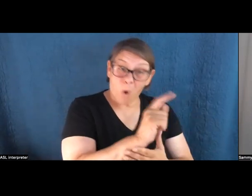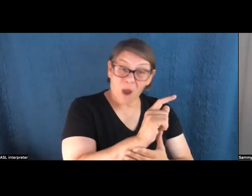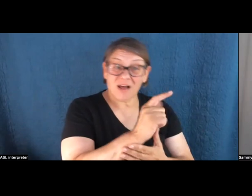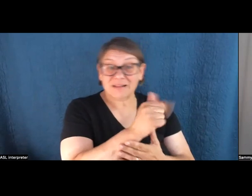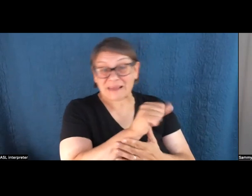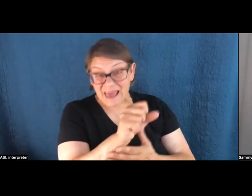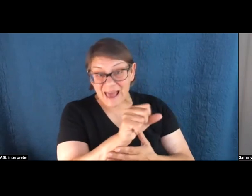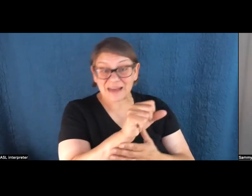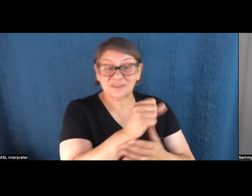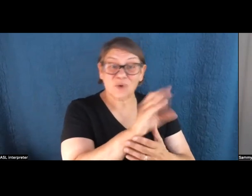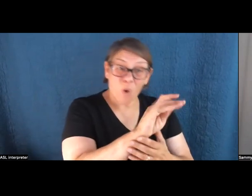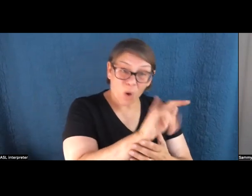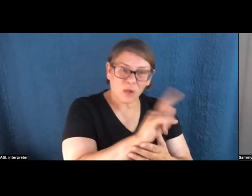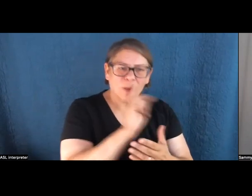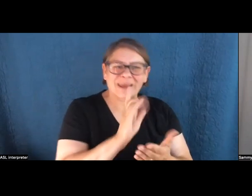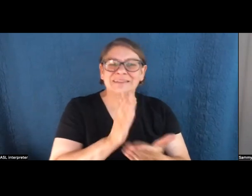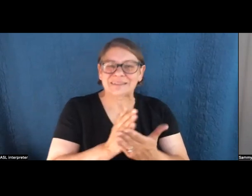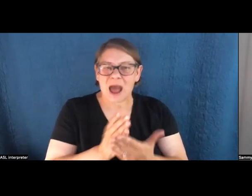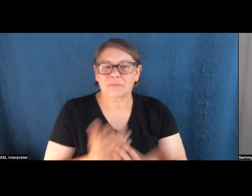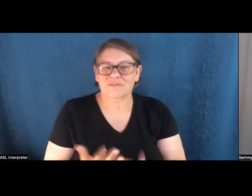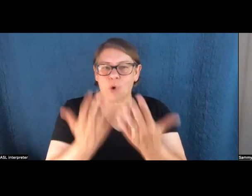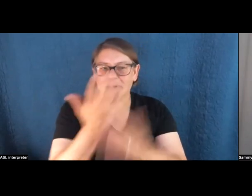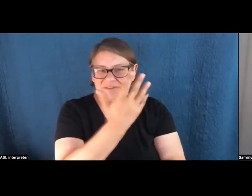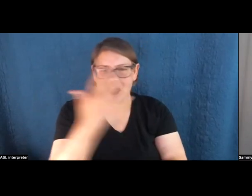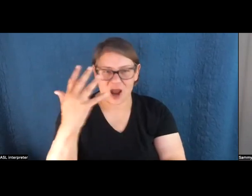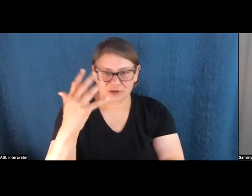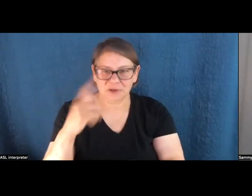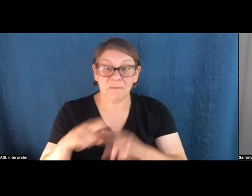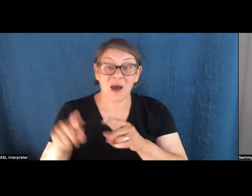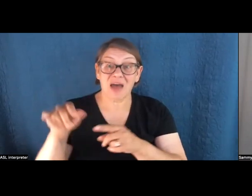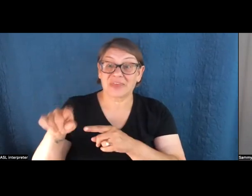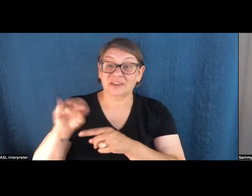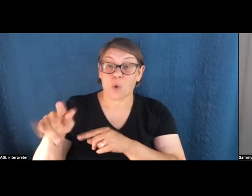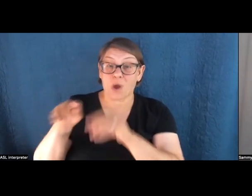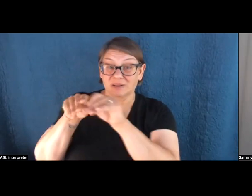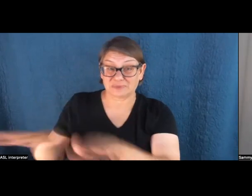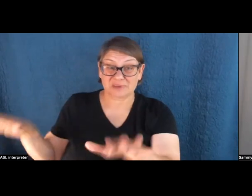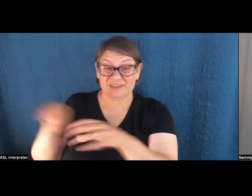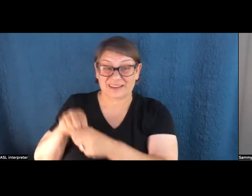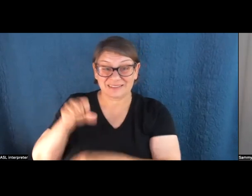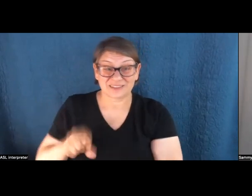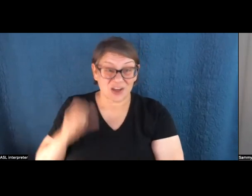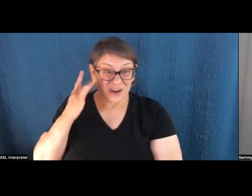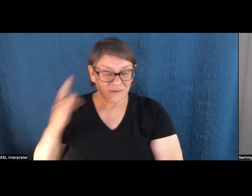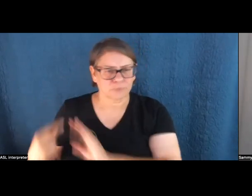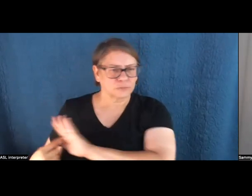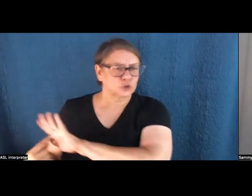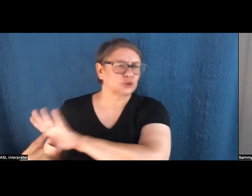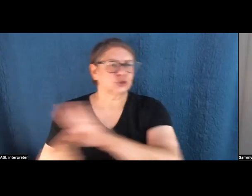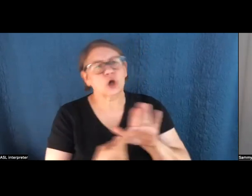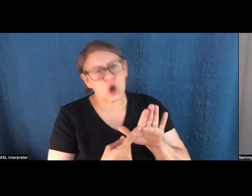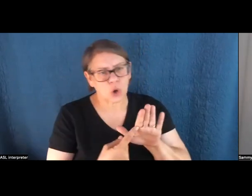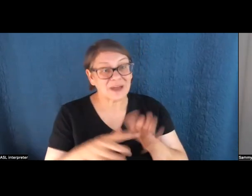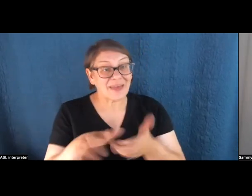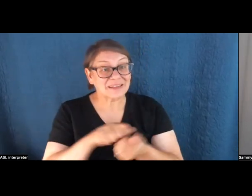continuing to get worse. But the catastrophic oil spill in Southern California over the weekend offered a stark reminder that the damage